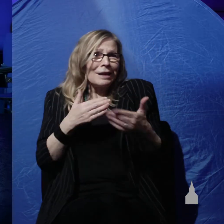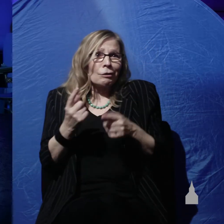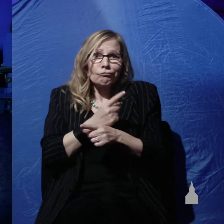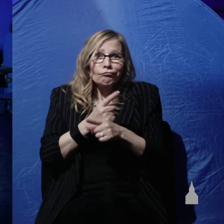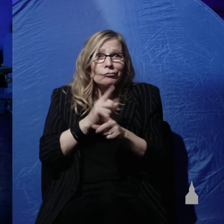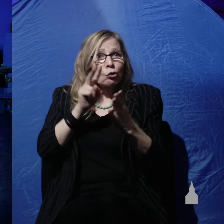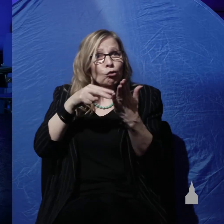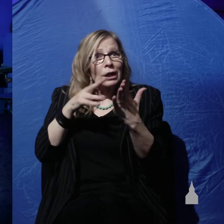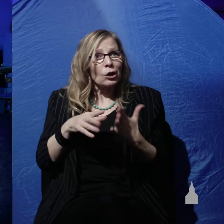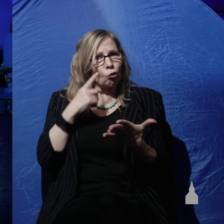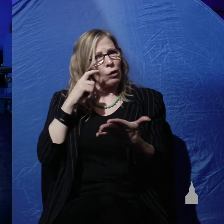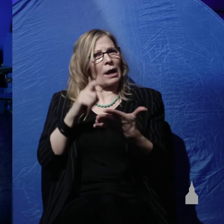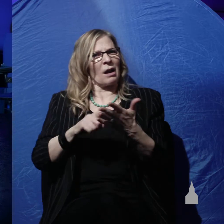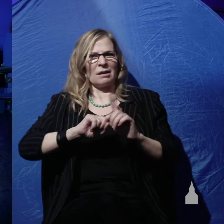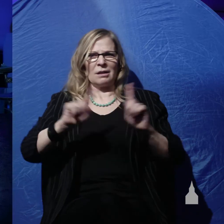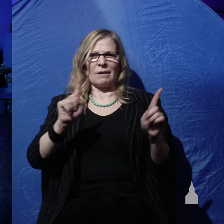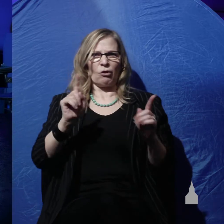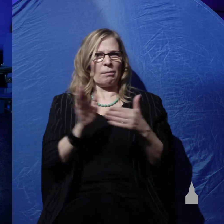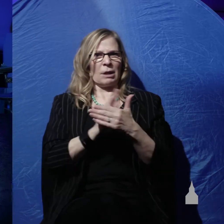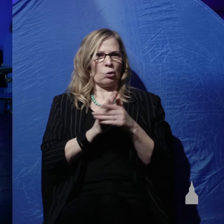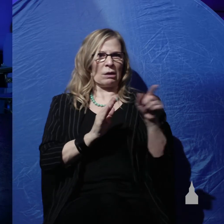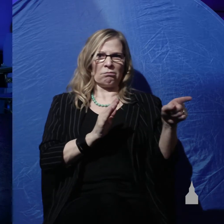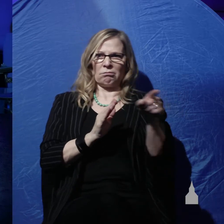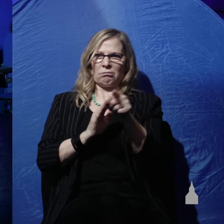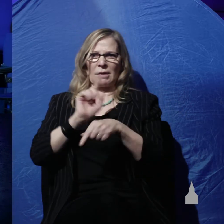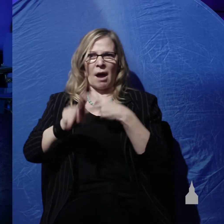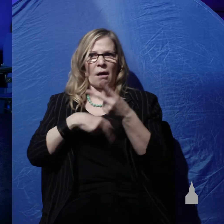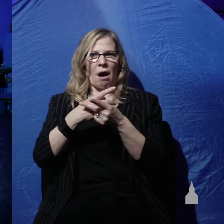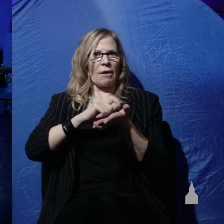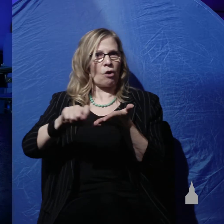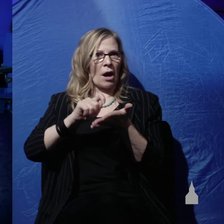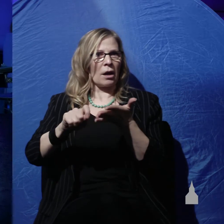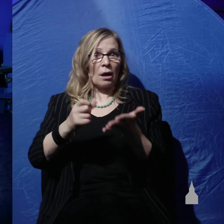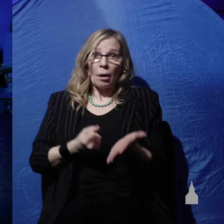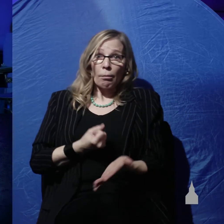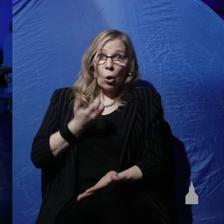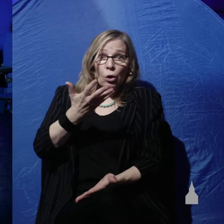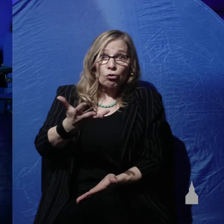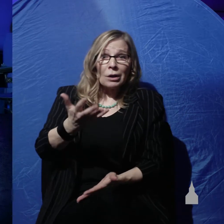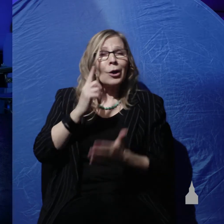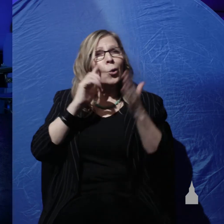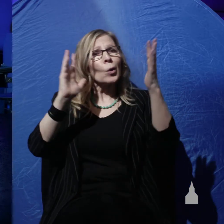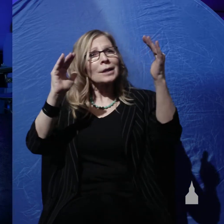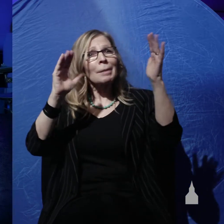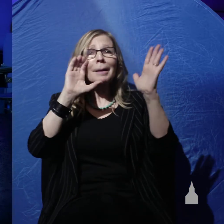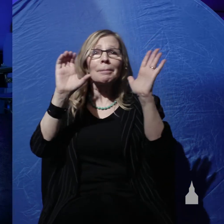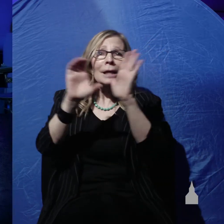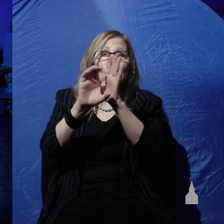between those kinds of literature. In poetry, we expect figurative language like,